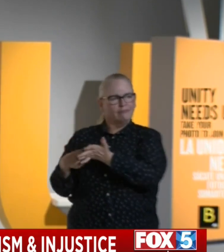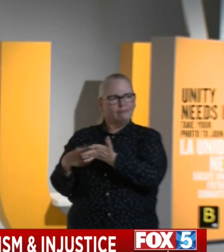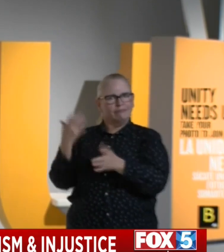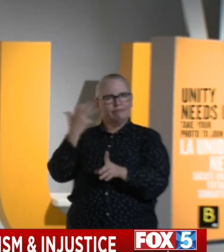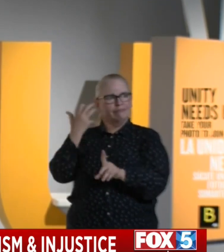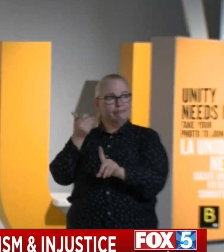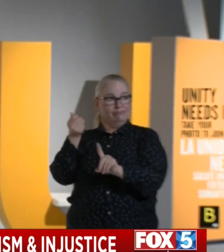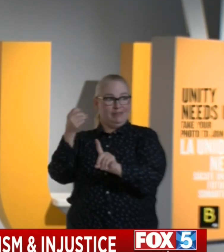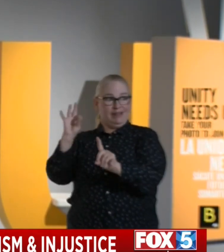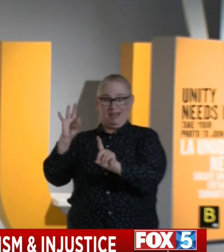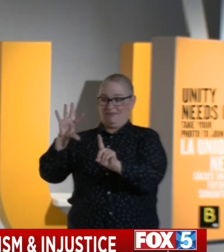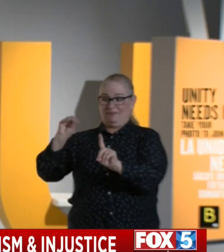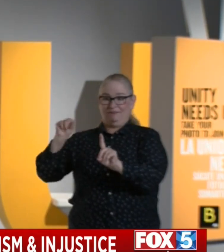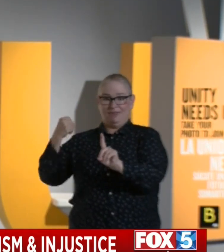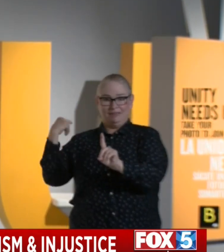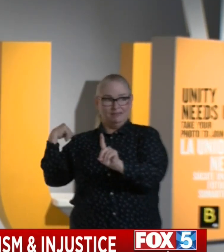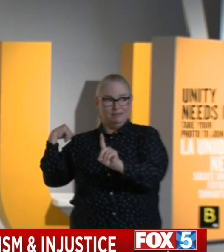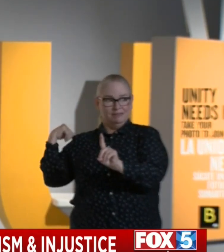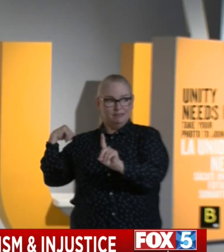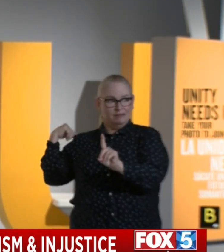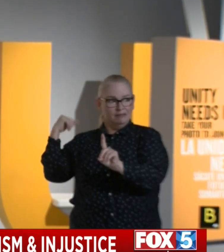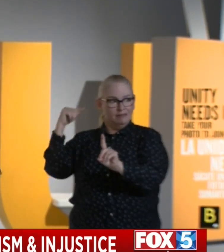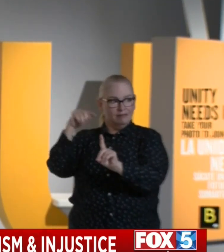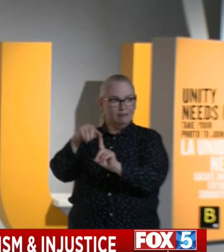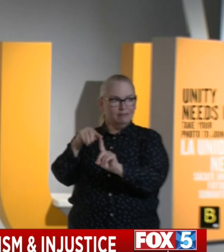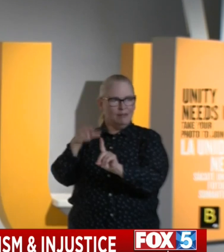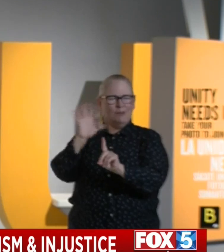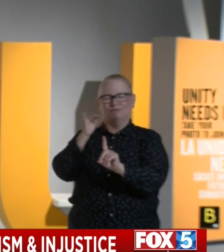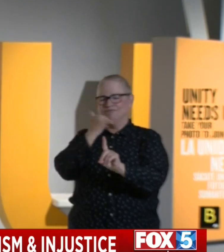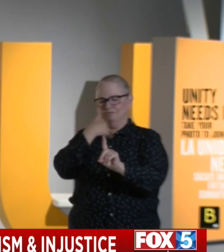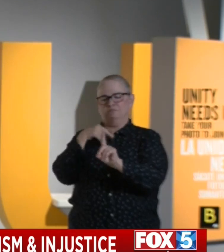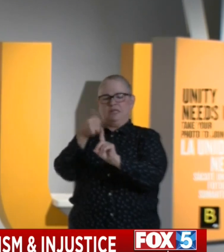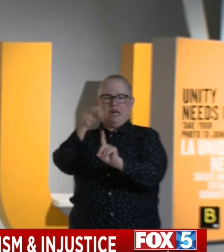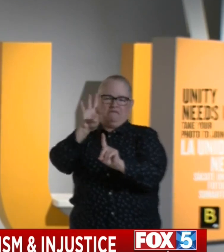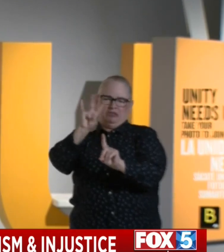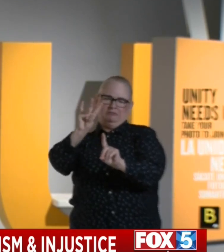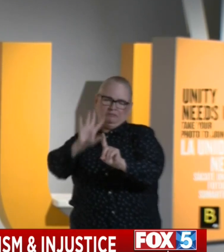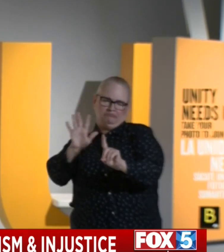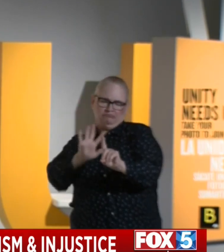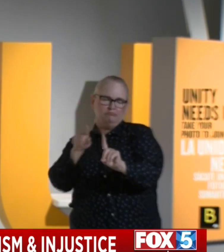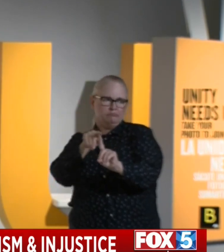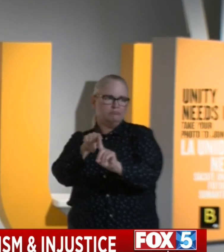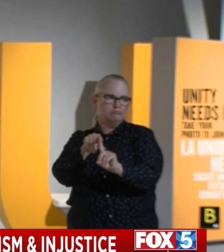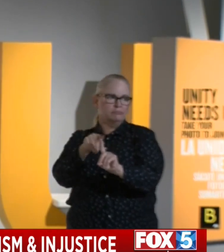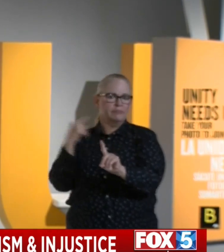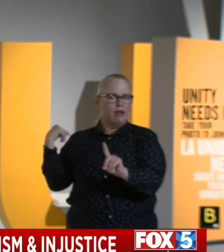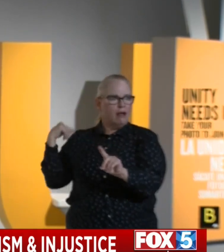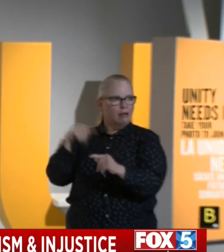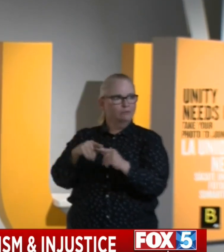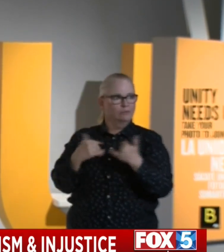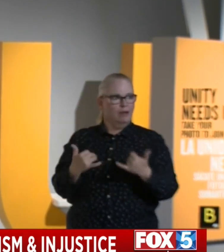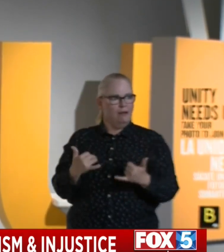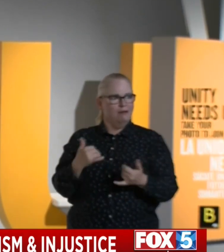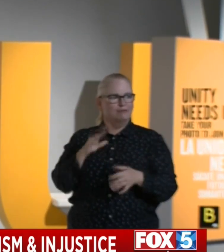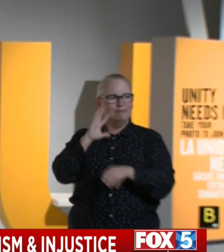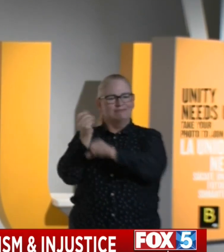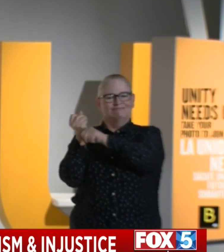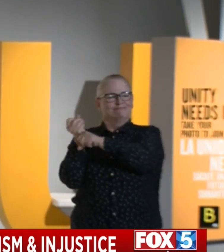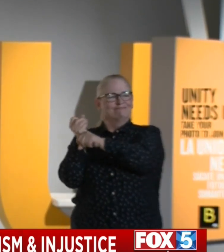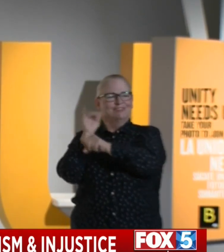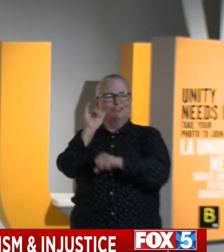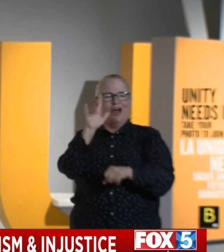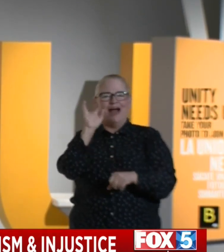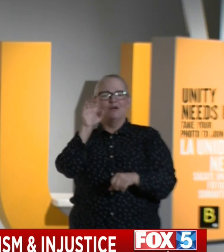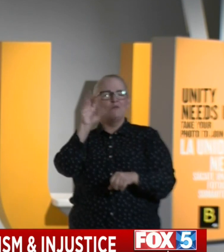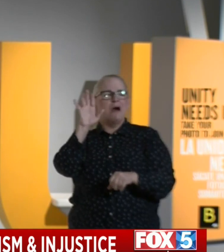He argued back to 1947 and the impact Jackie Robinson had on the movement, not just Emmett Till and